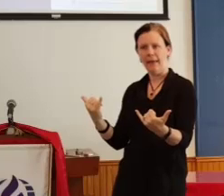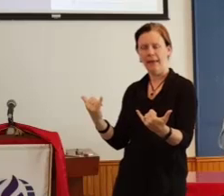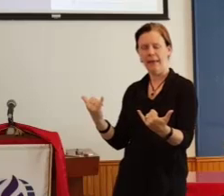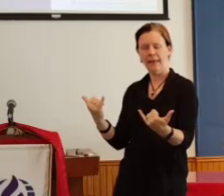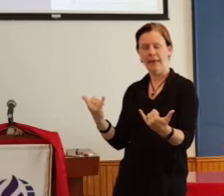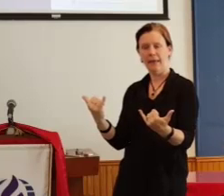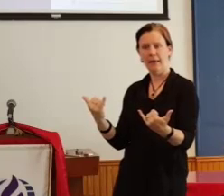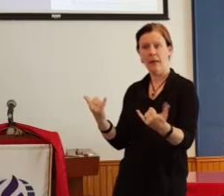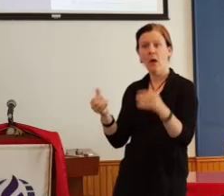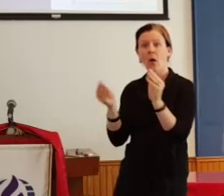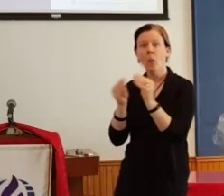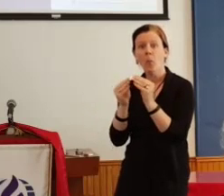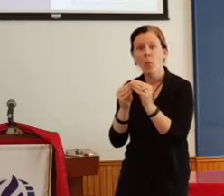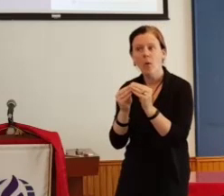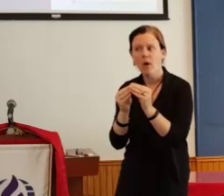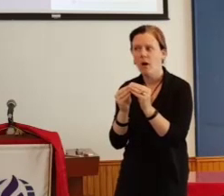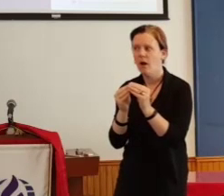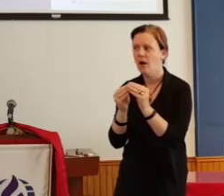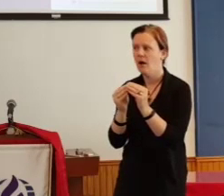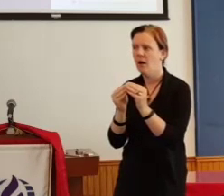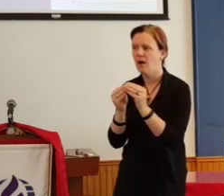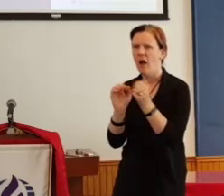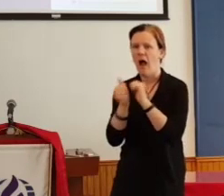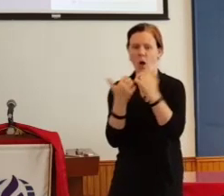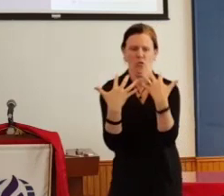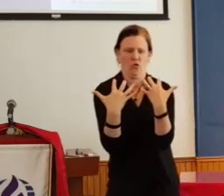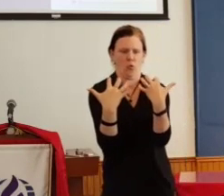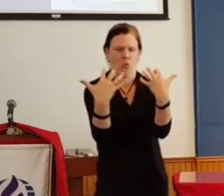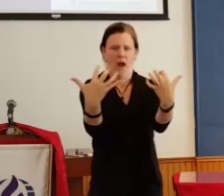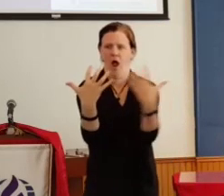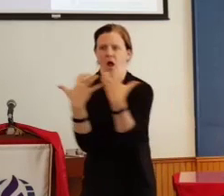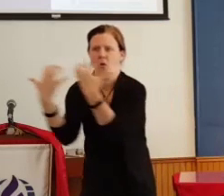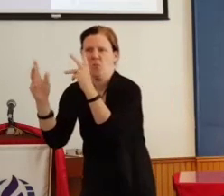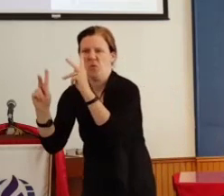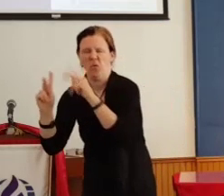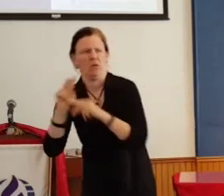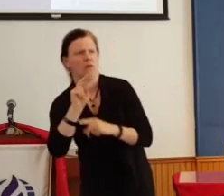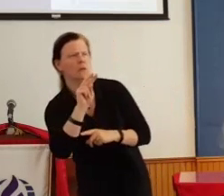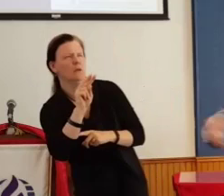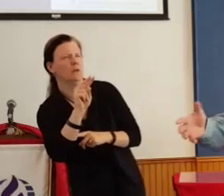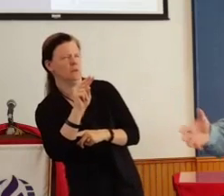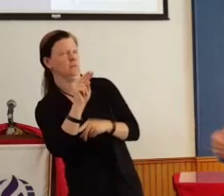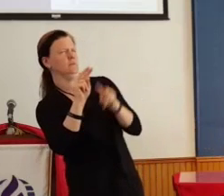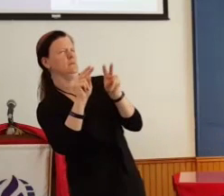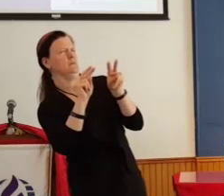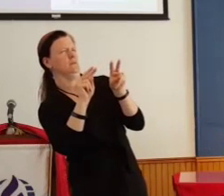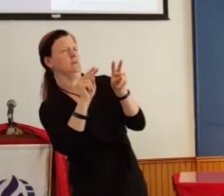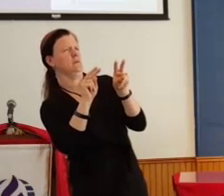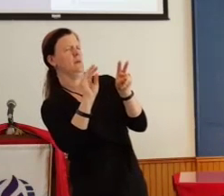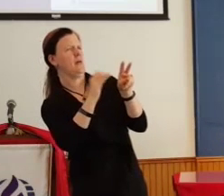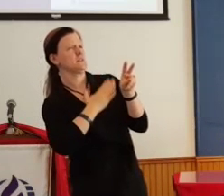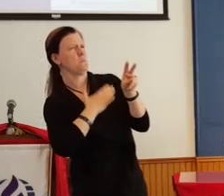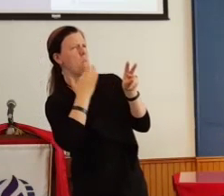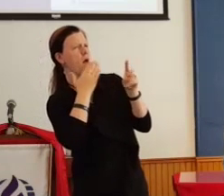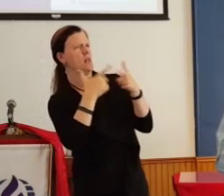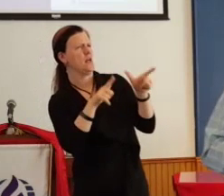even more so, how the crowds reacted when they heard them. Awestruck, maybe. Confused.